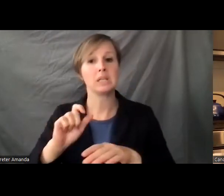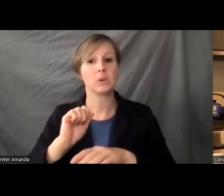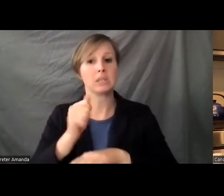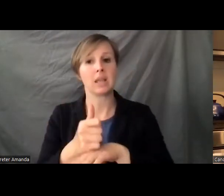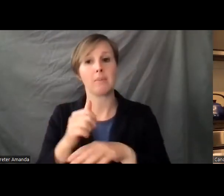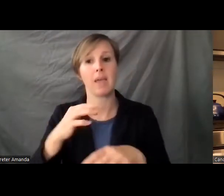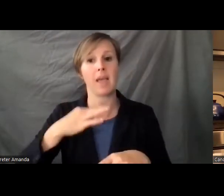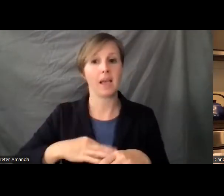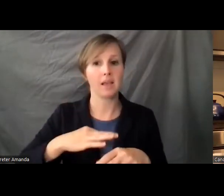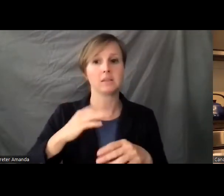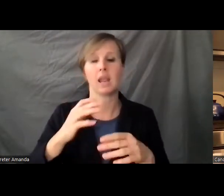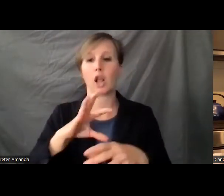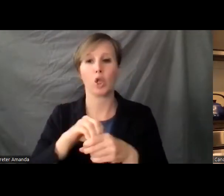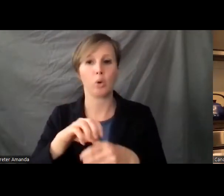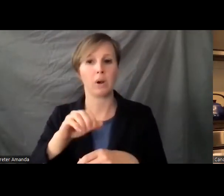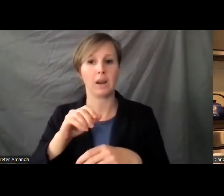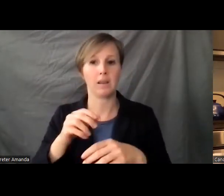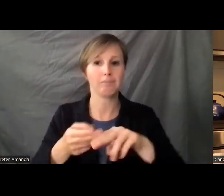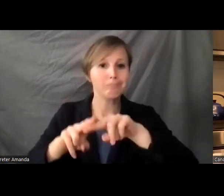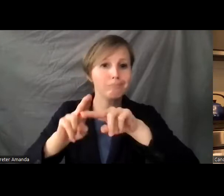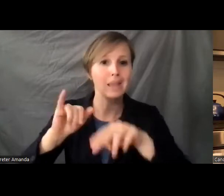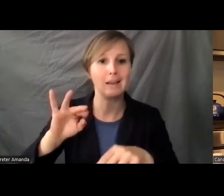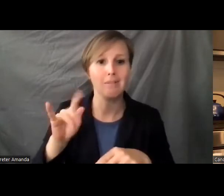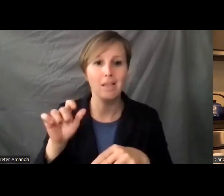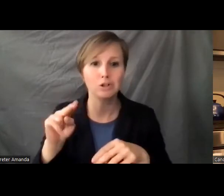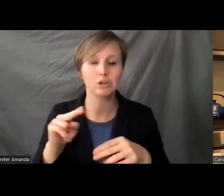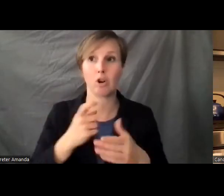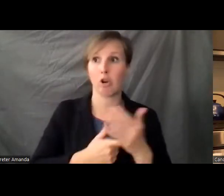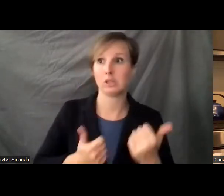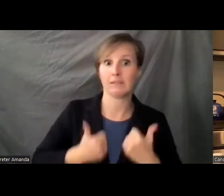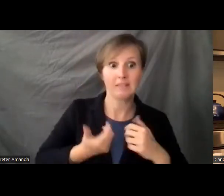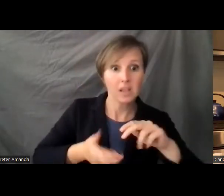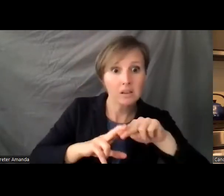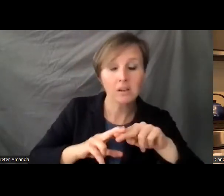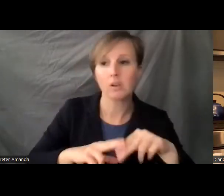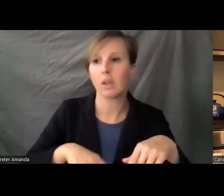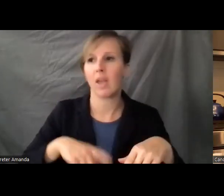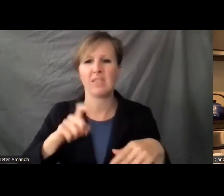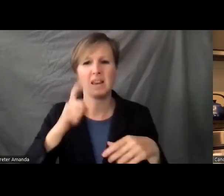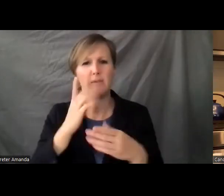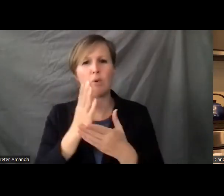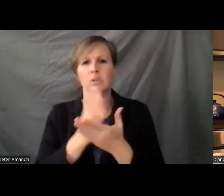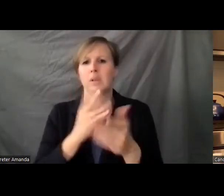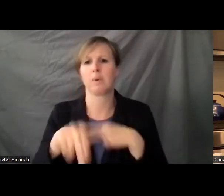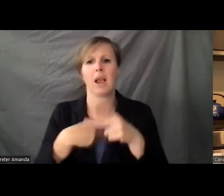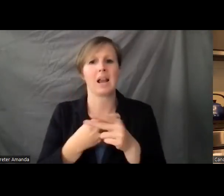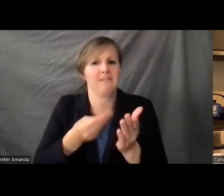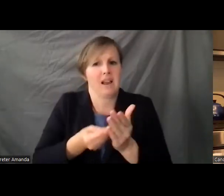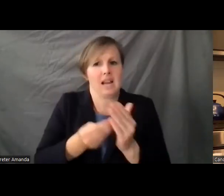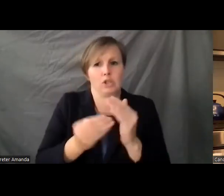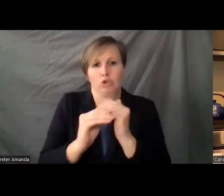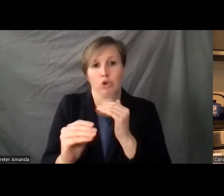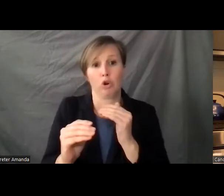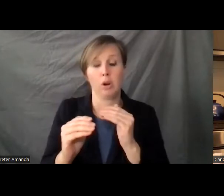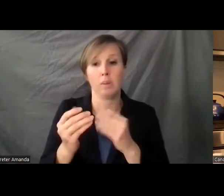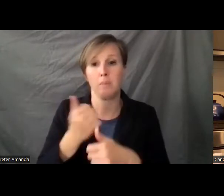take into account inflation, cost of living, SSI increases, and the need for some level of financial security beyond